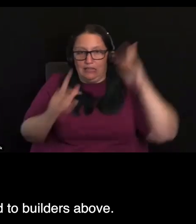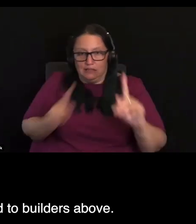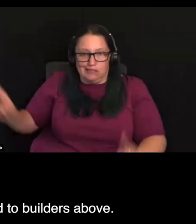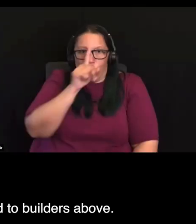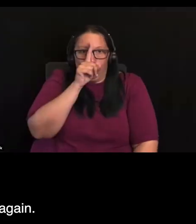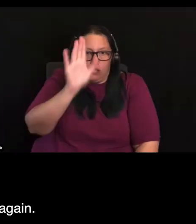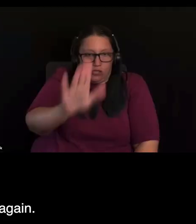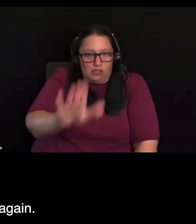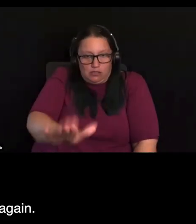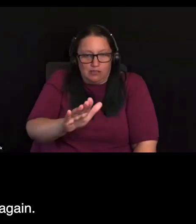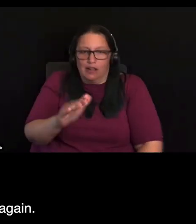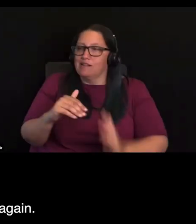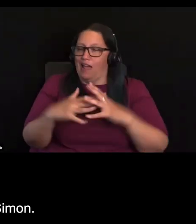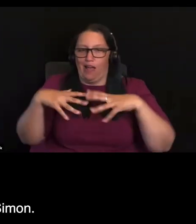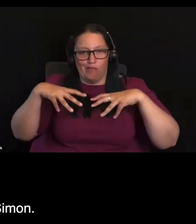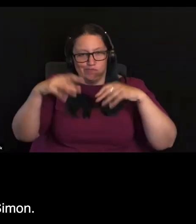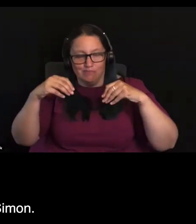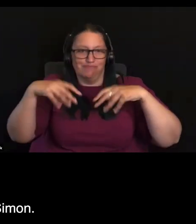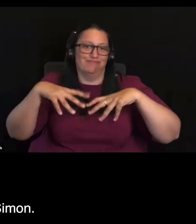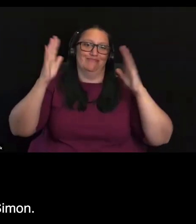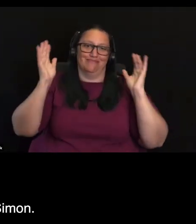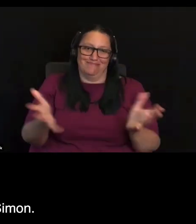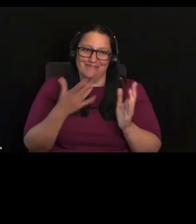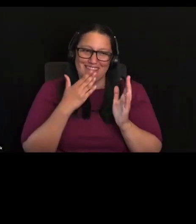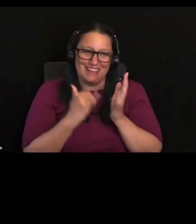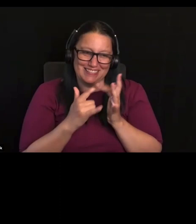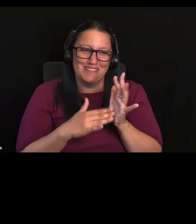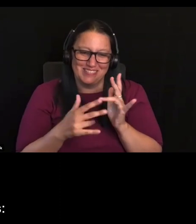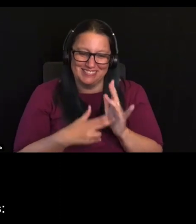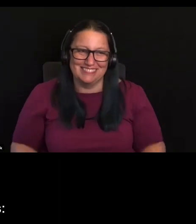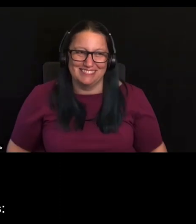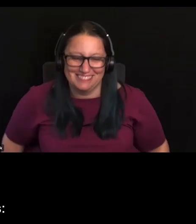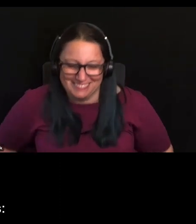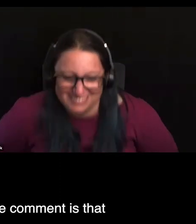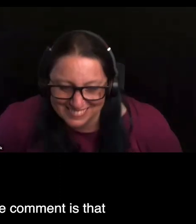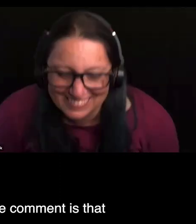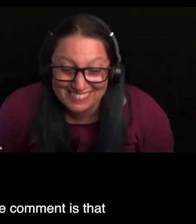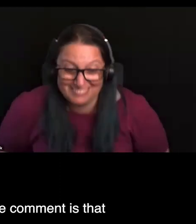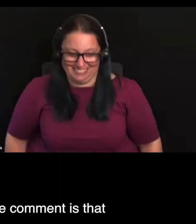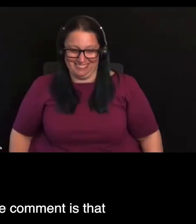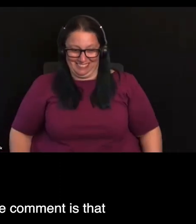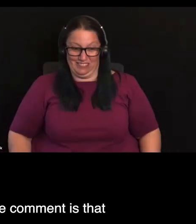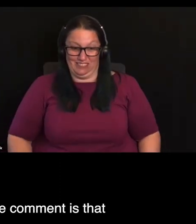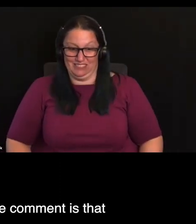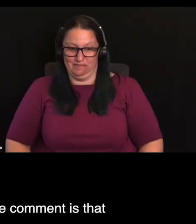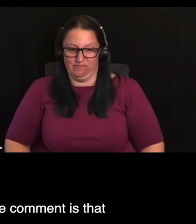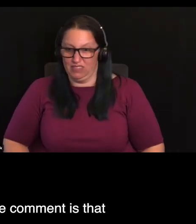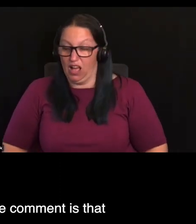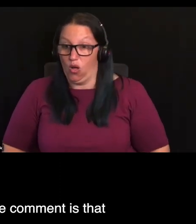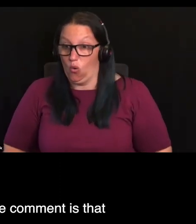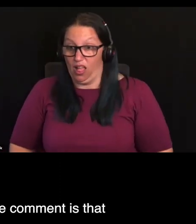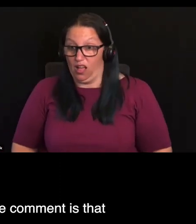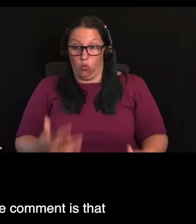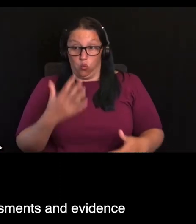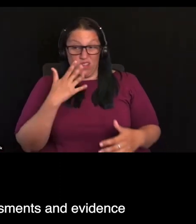to build with above, but now we have light again. Excellent. Thank you, Simon. So the question is that at the moment, a lot of the, well, the